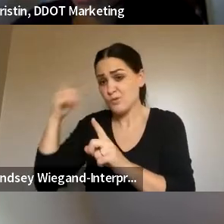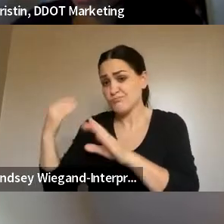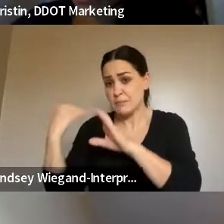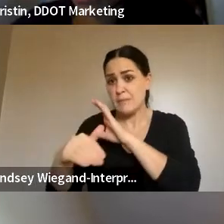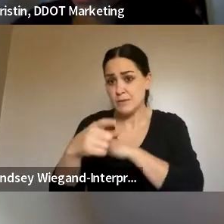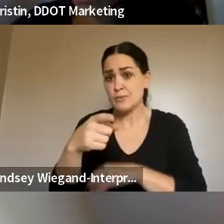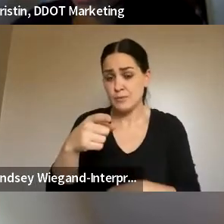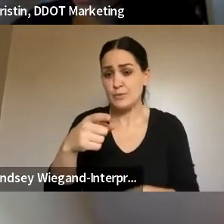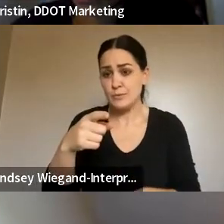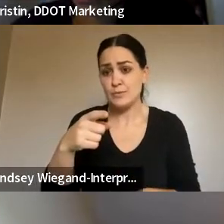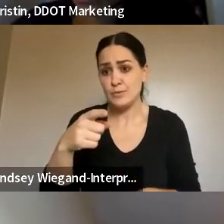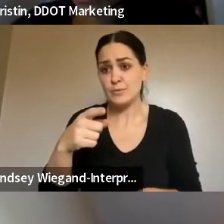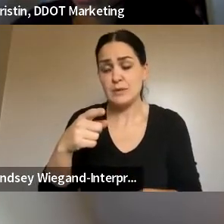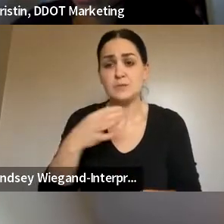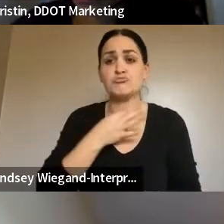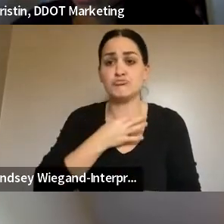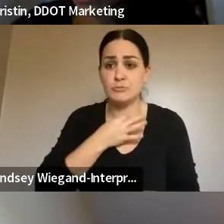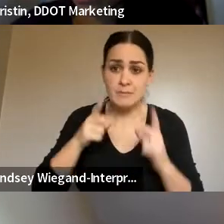I was curious about that.